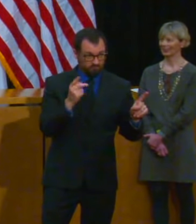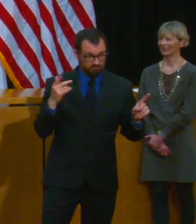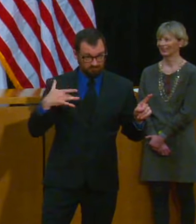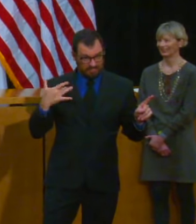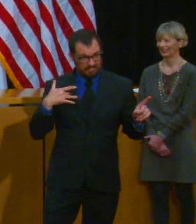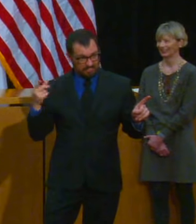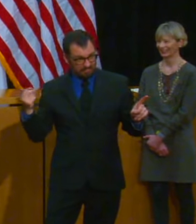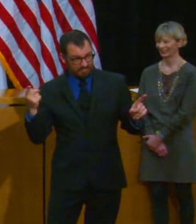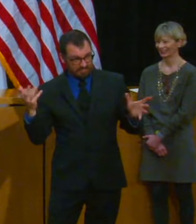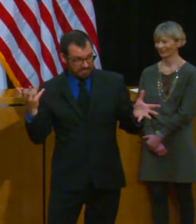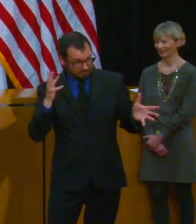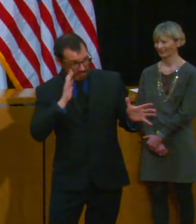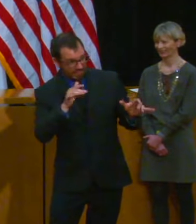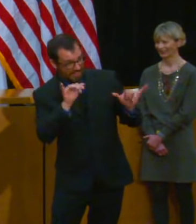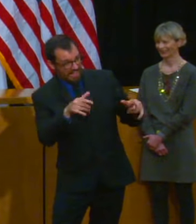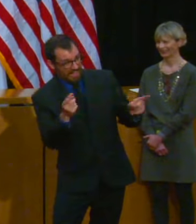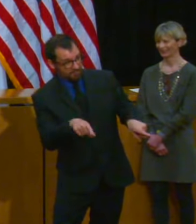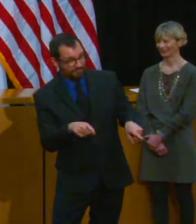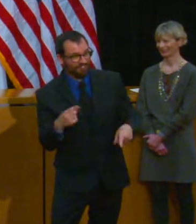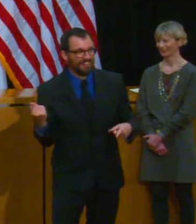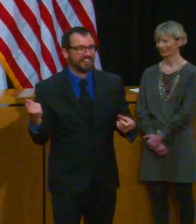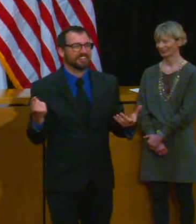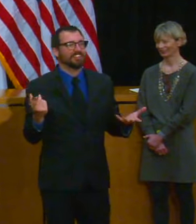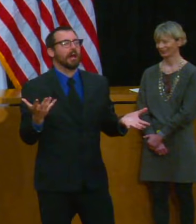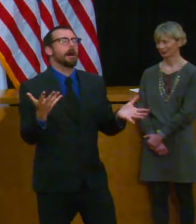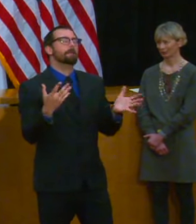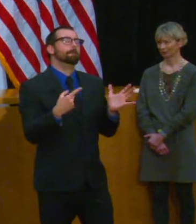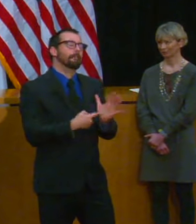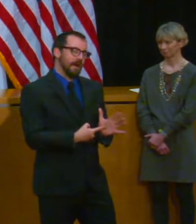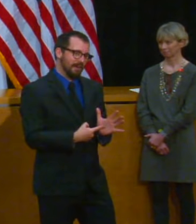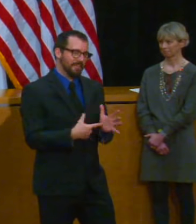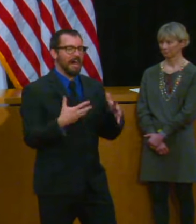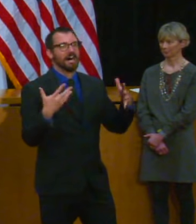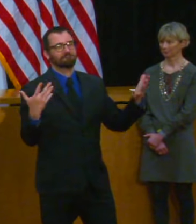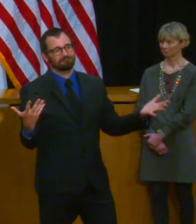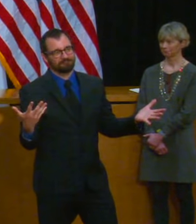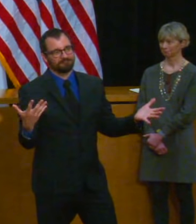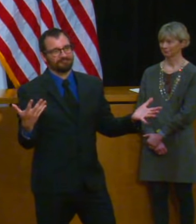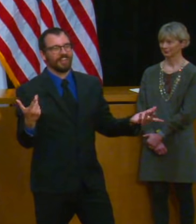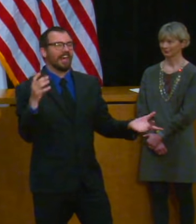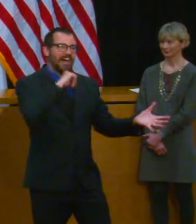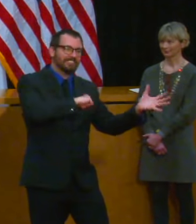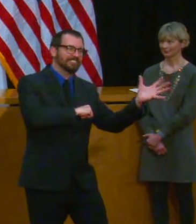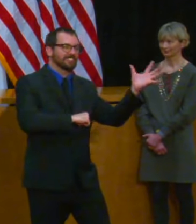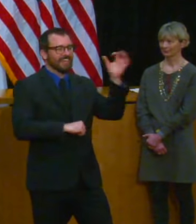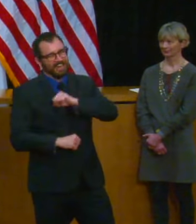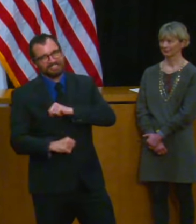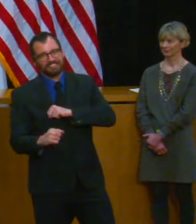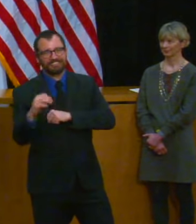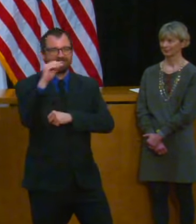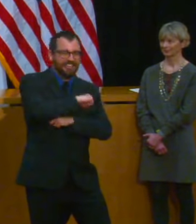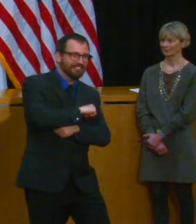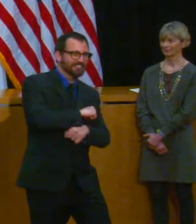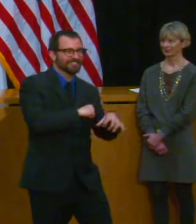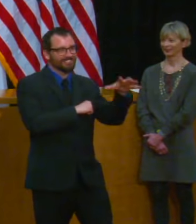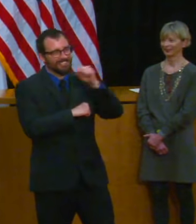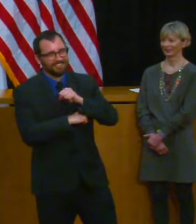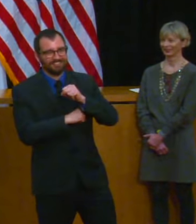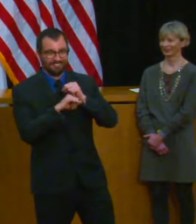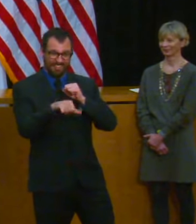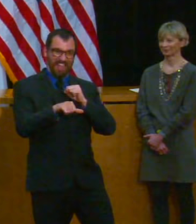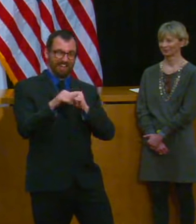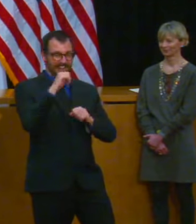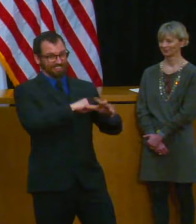Models are models are models, okay? And the great thing about being a modeler is nobody goes back to see if your model actually